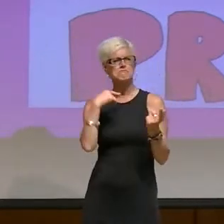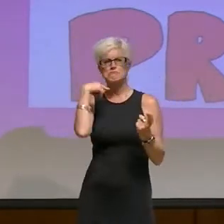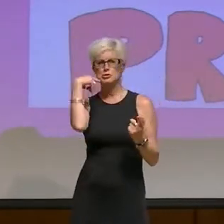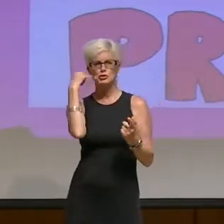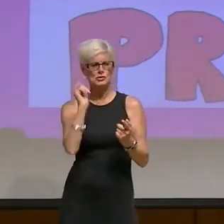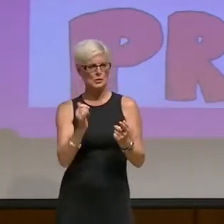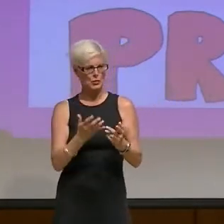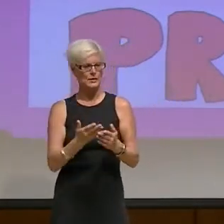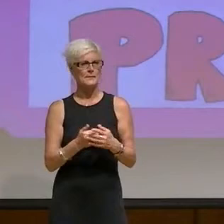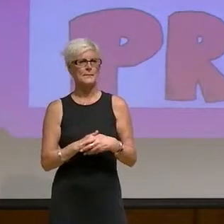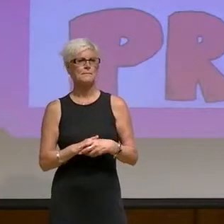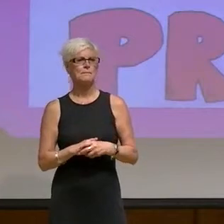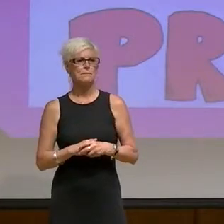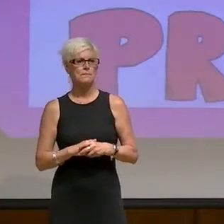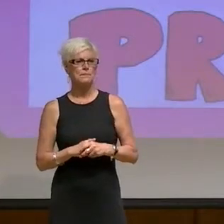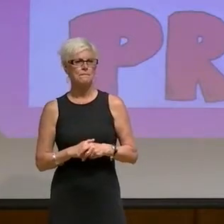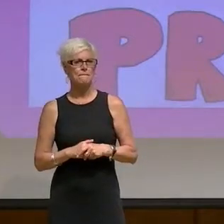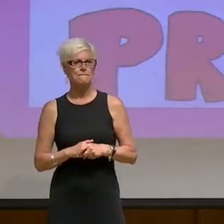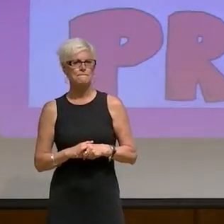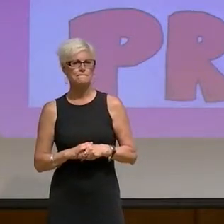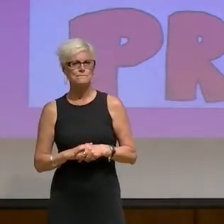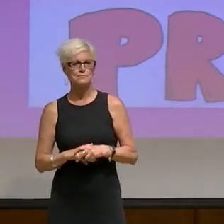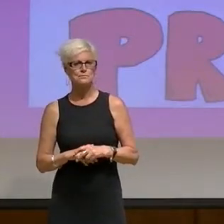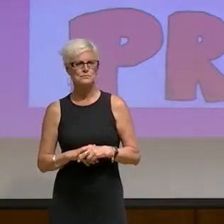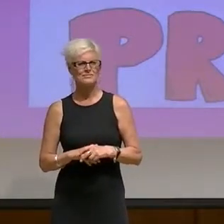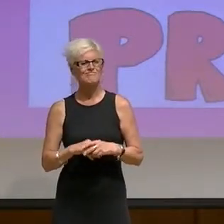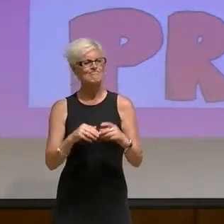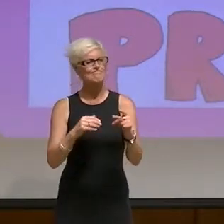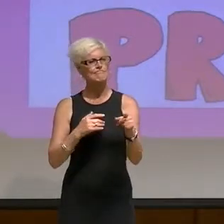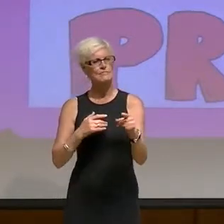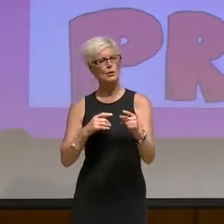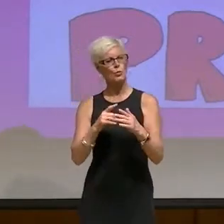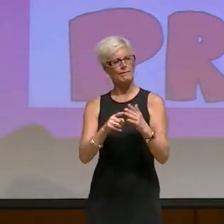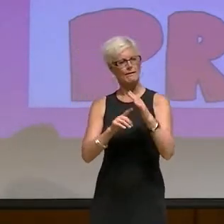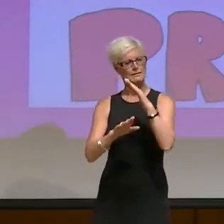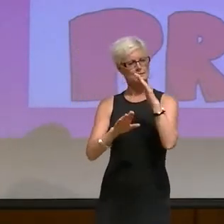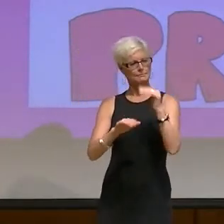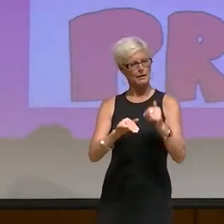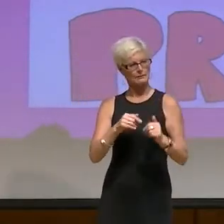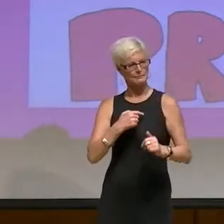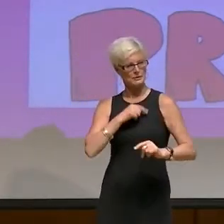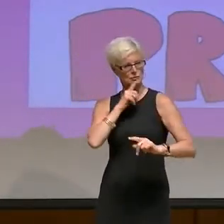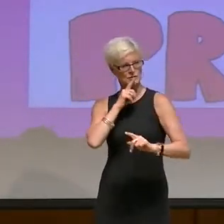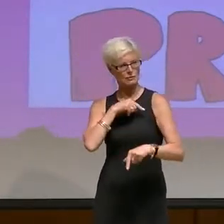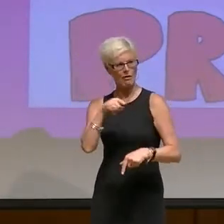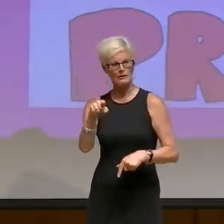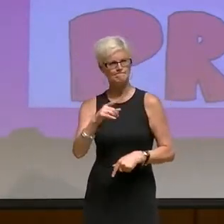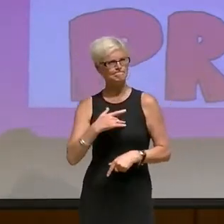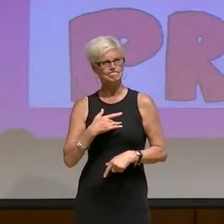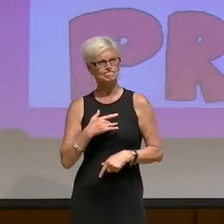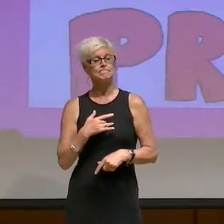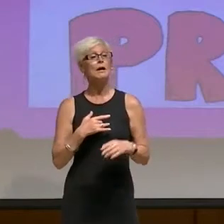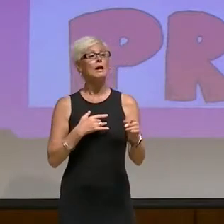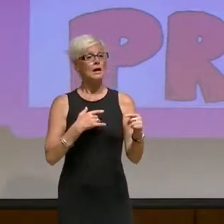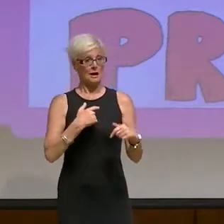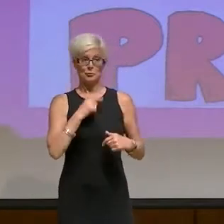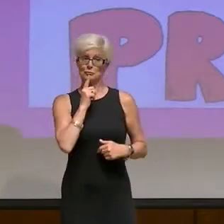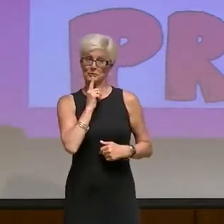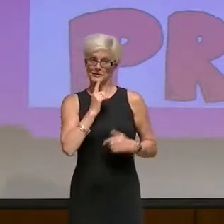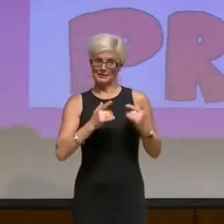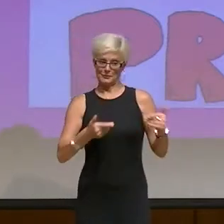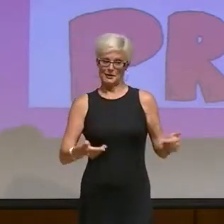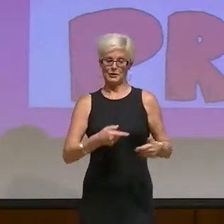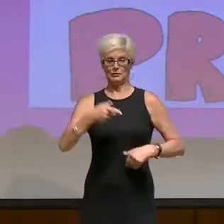probably what they expect and want to hear from. Because I am presenting at this asexuality conference, I'm very, very excited to think of it.